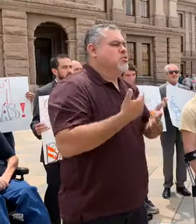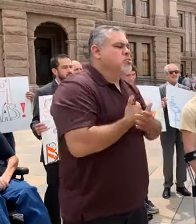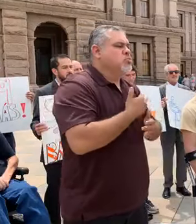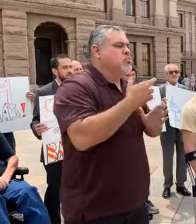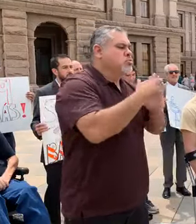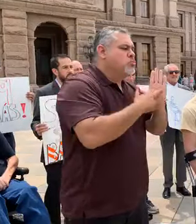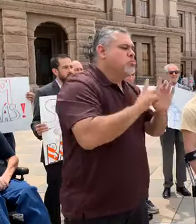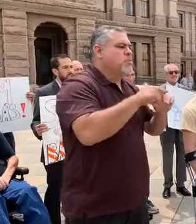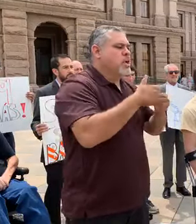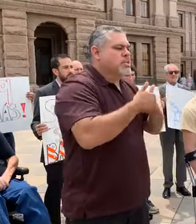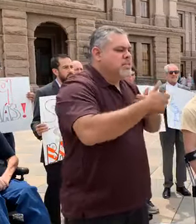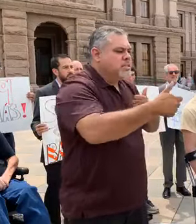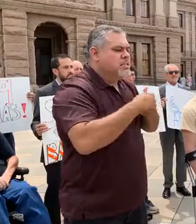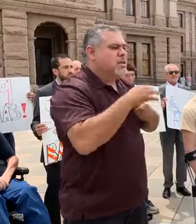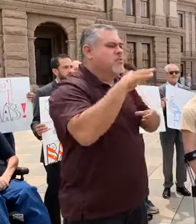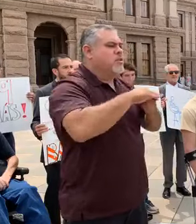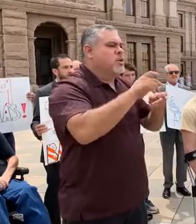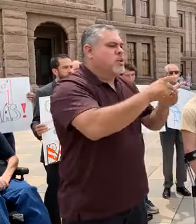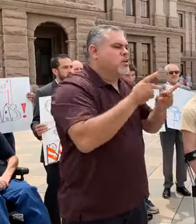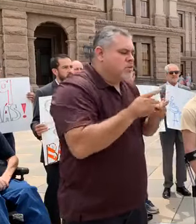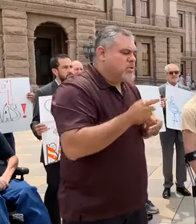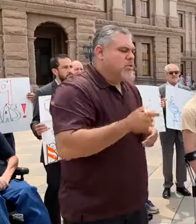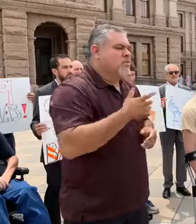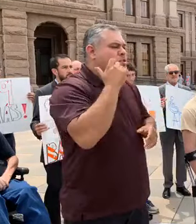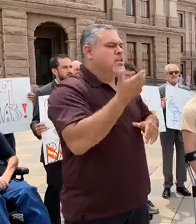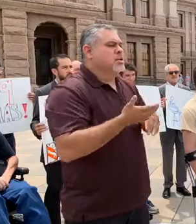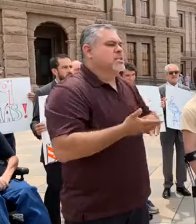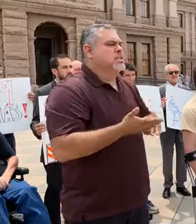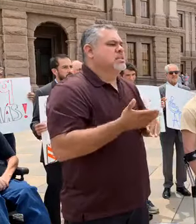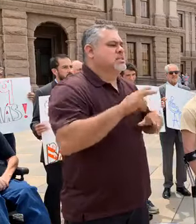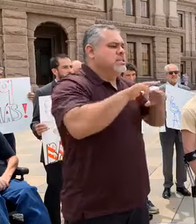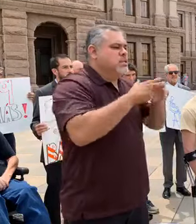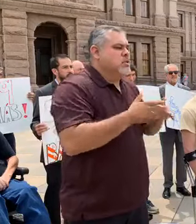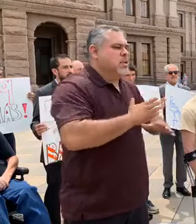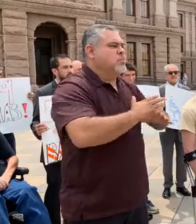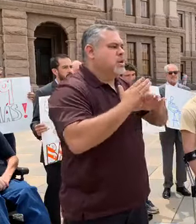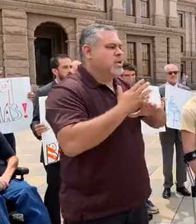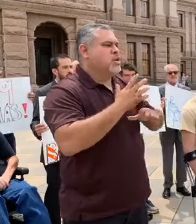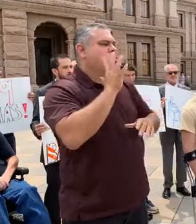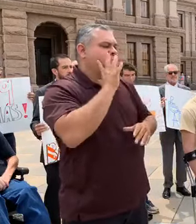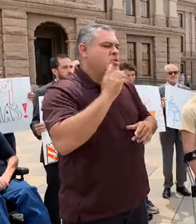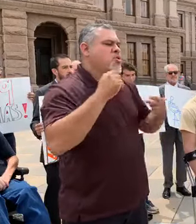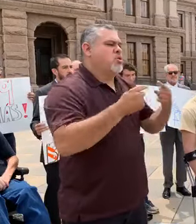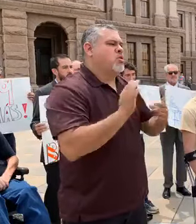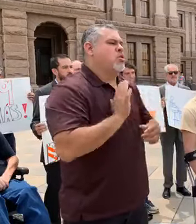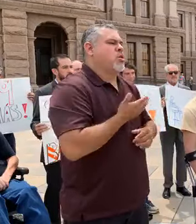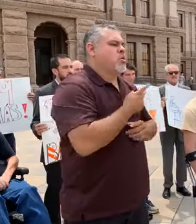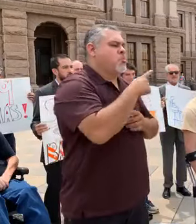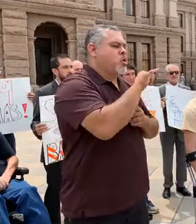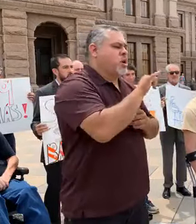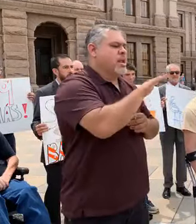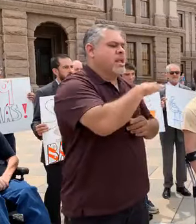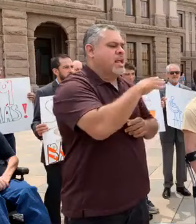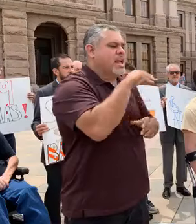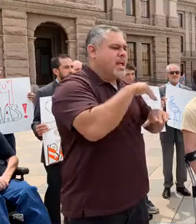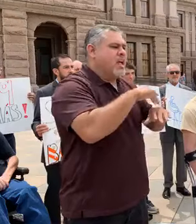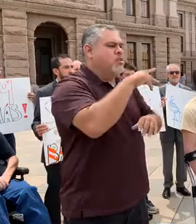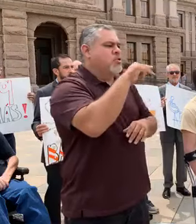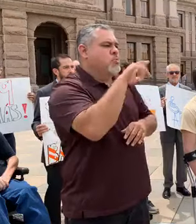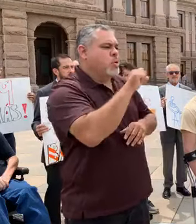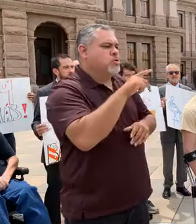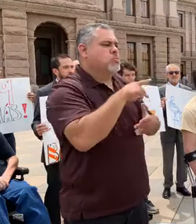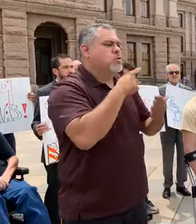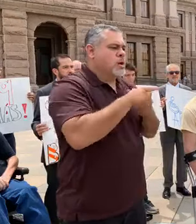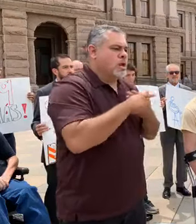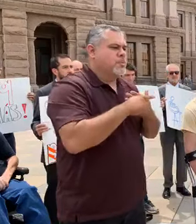locations in the name of decreasing impediments will jeopardize our party at the poll programs, which actually brings people to the